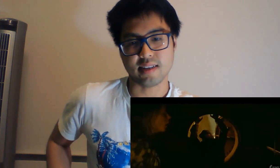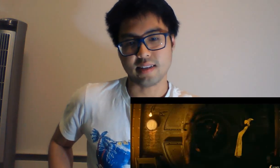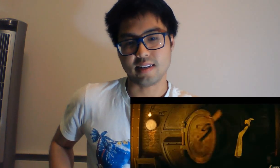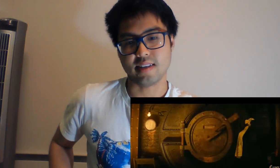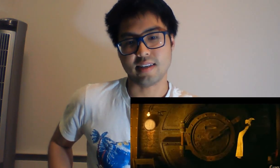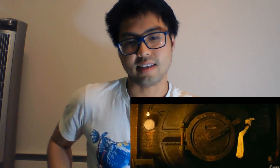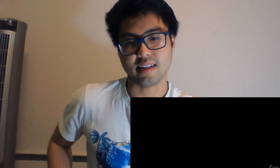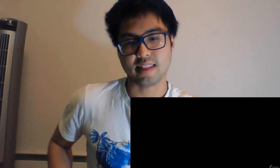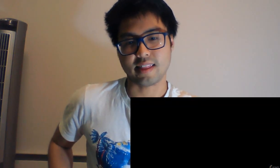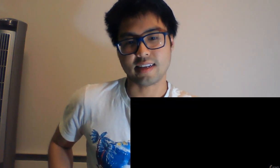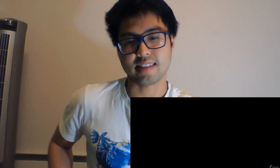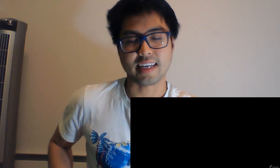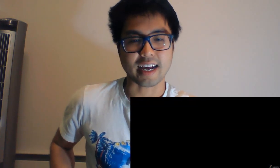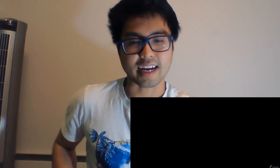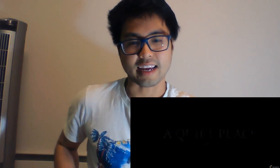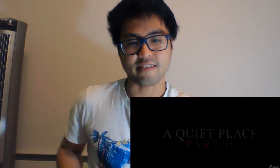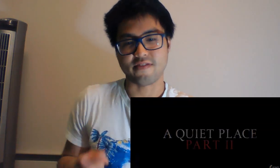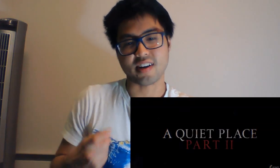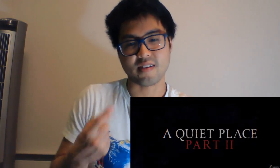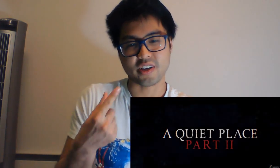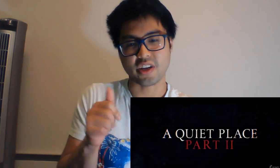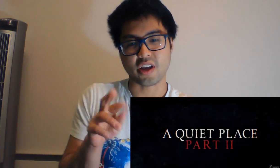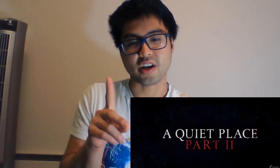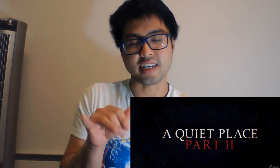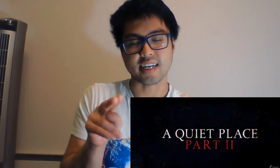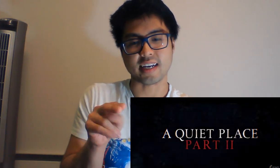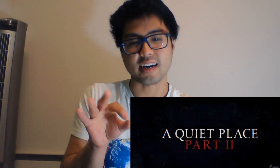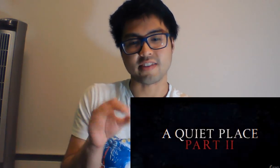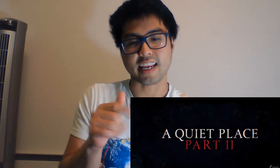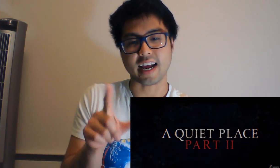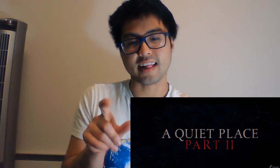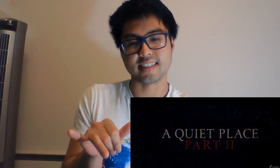And that's the guy from the starting date of the calendar.